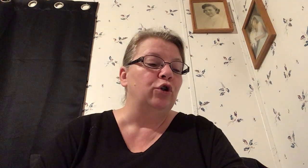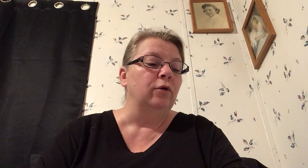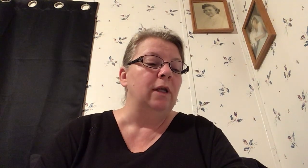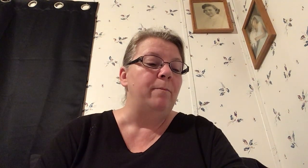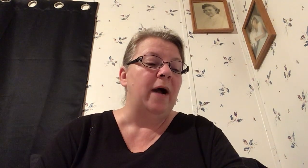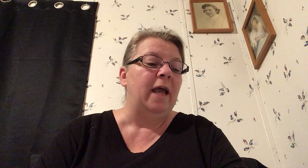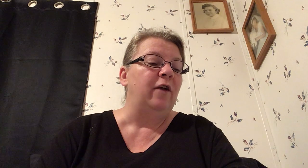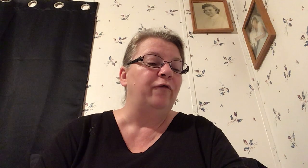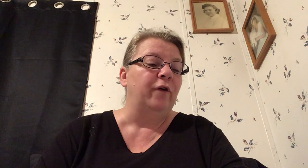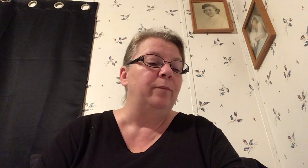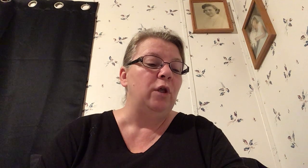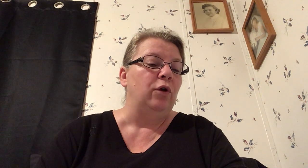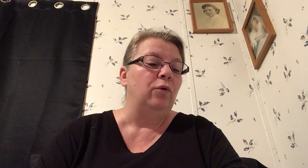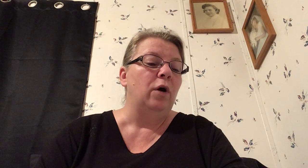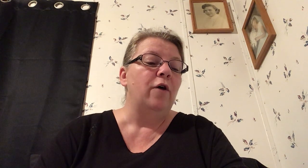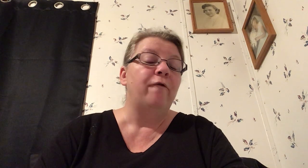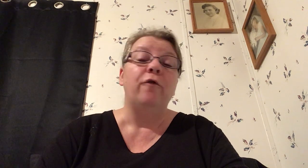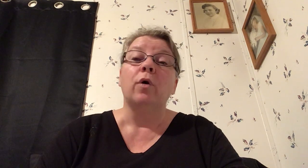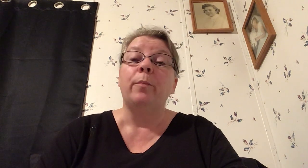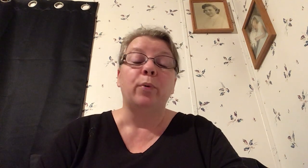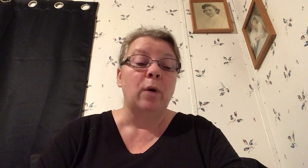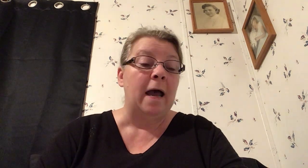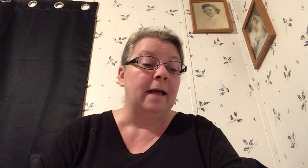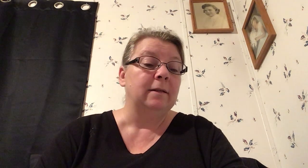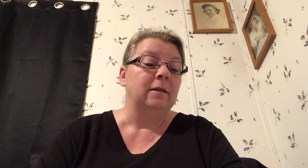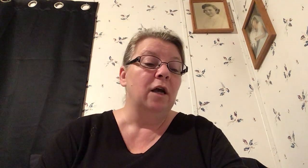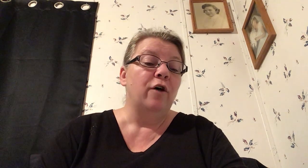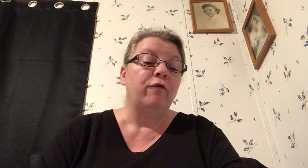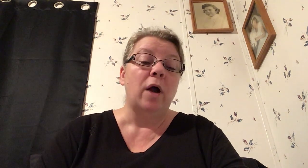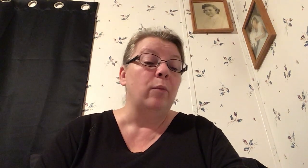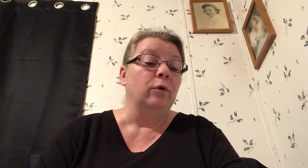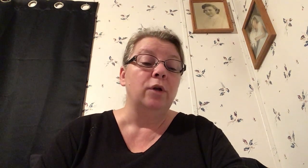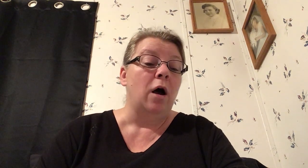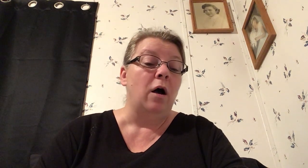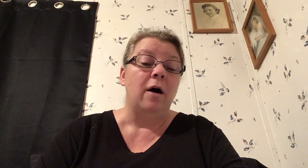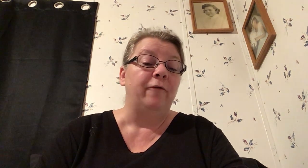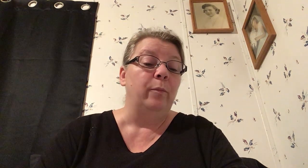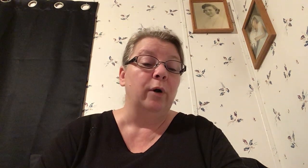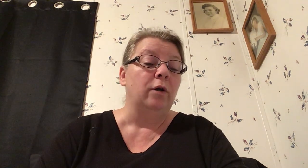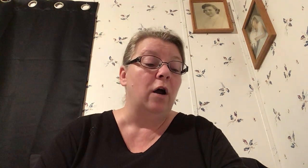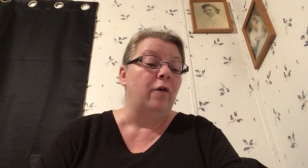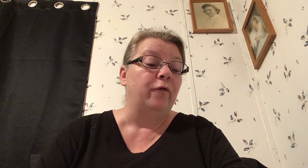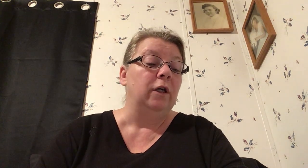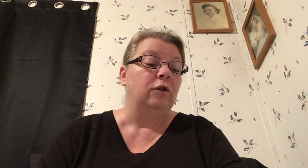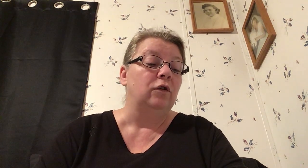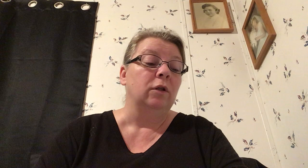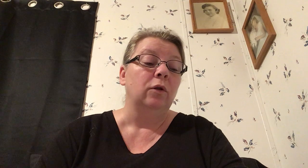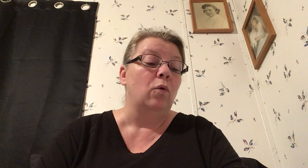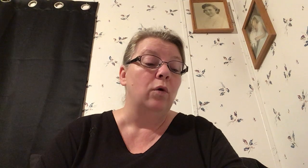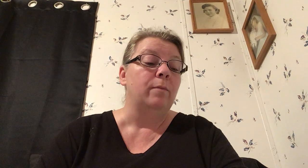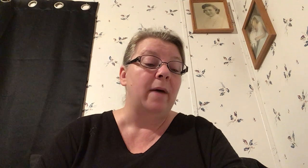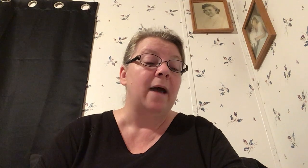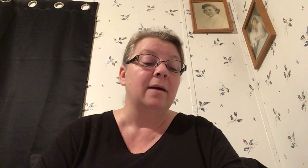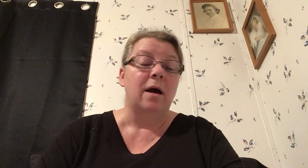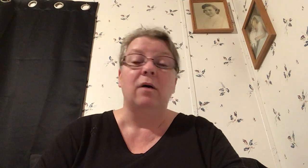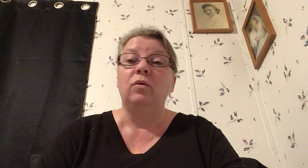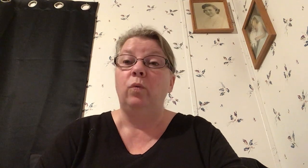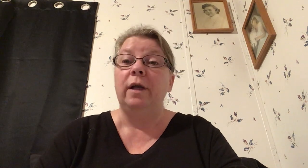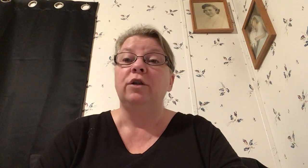surely buy it from you for a price for I will not offer burnt offerings to the Lord my God which